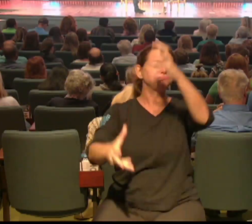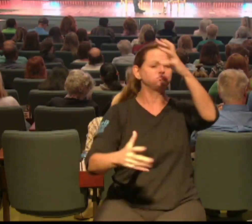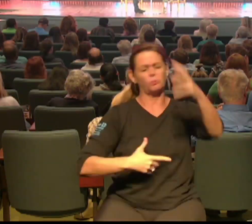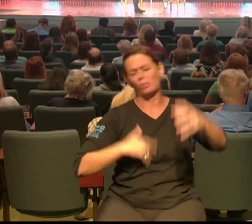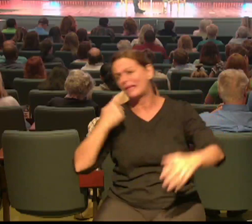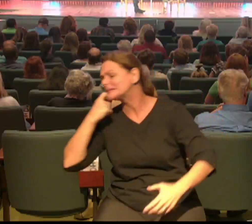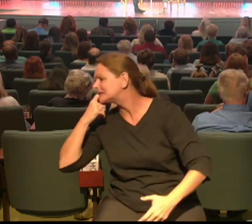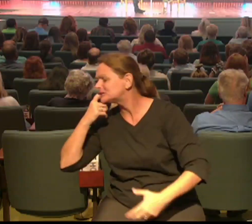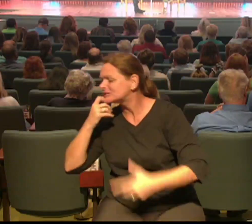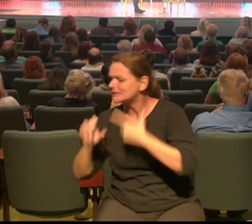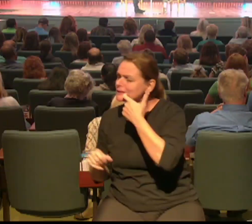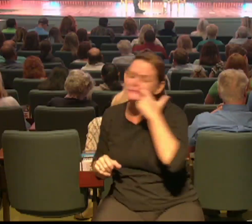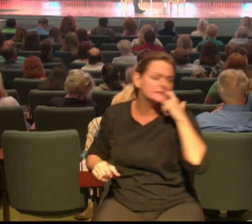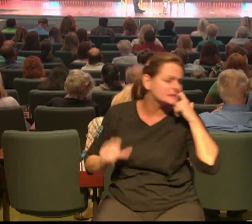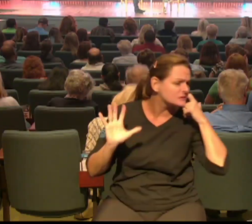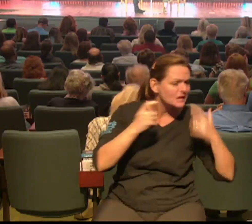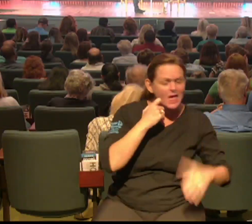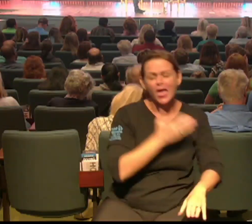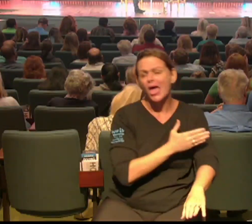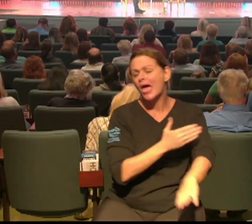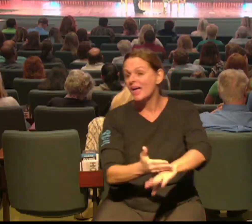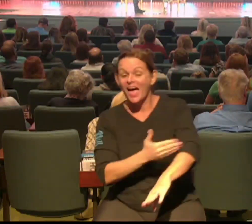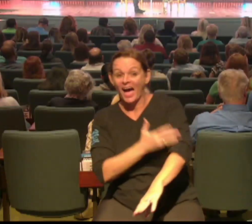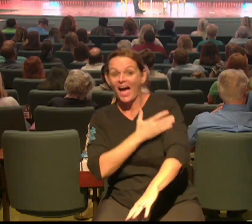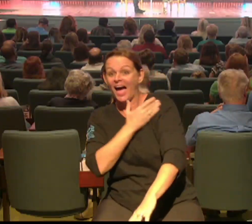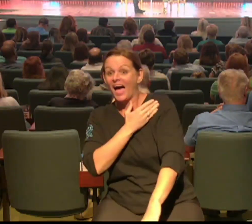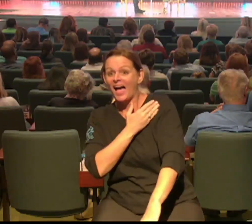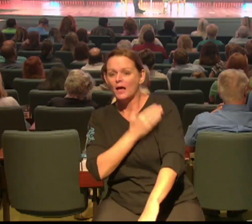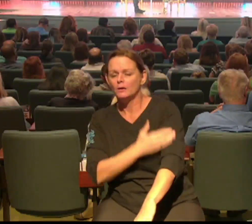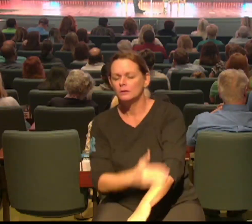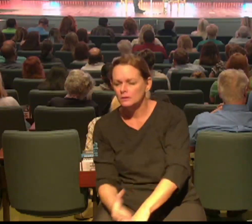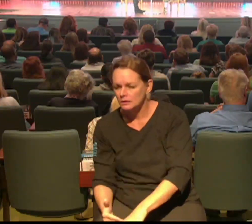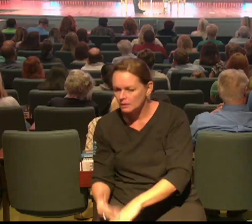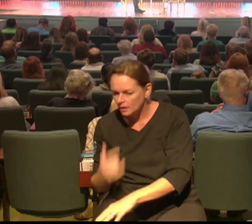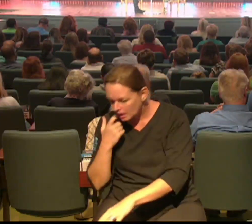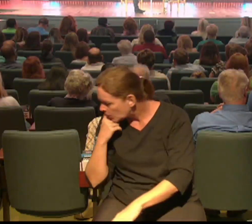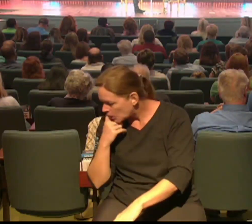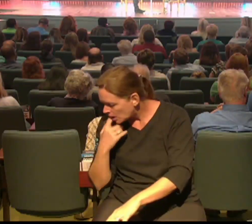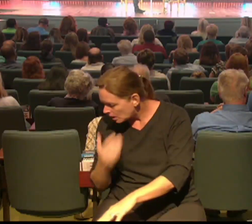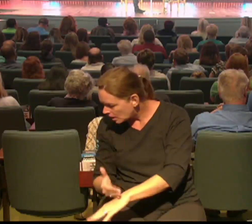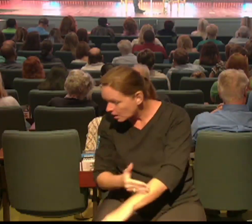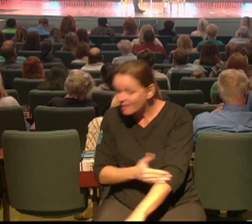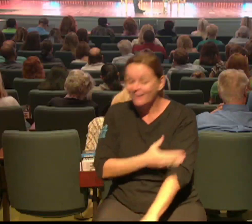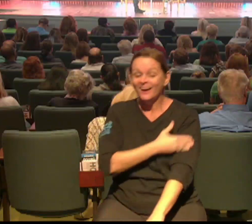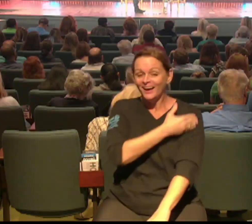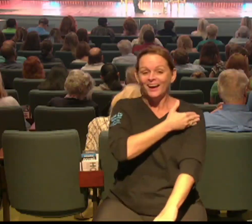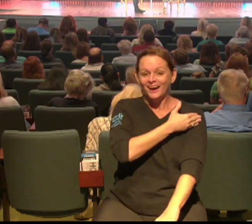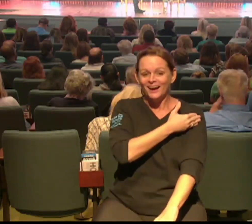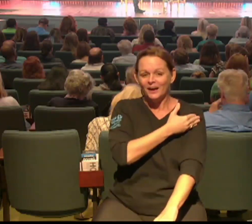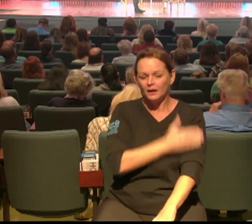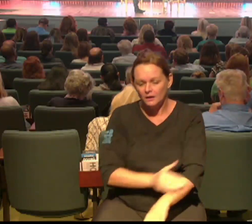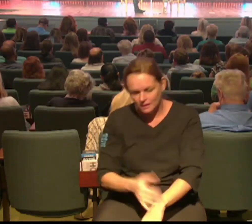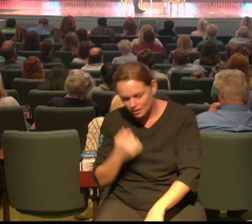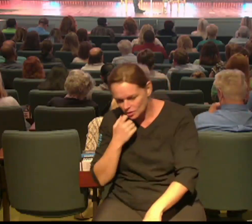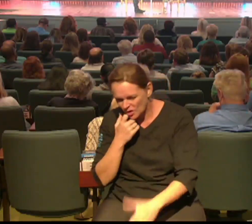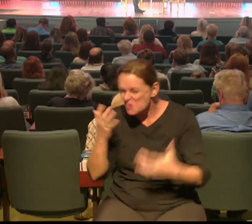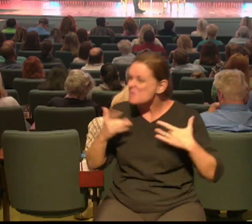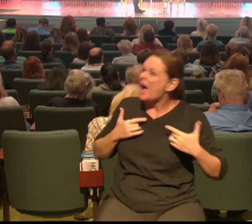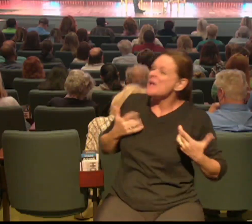became a message and she could have thought to herself well why would God want to use me you know so many times the very thing that we think is going to take us